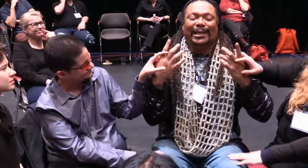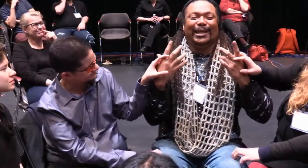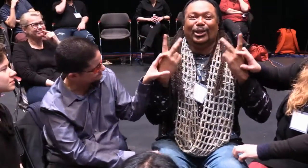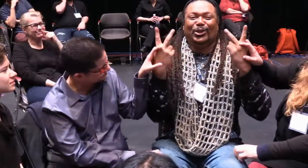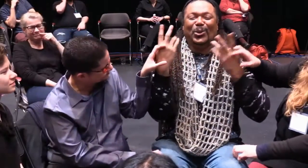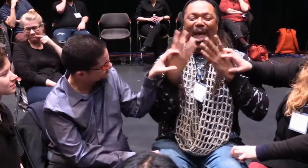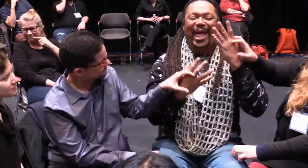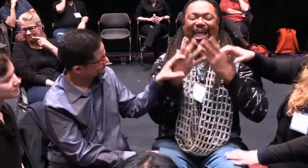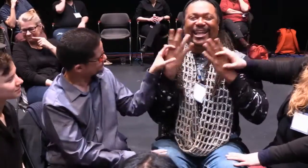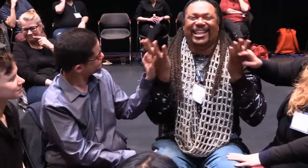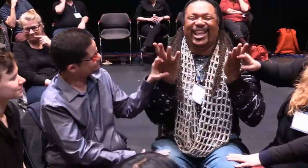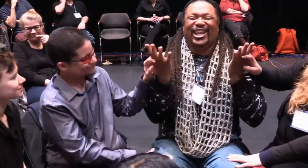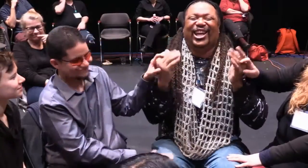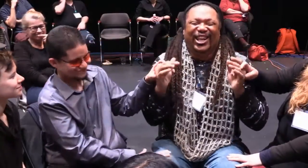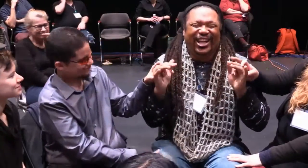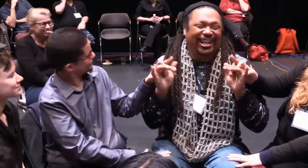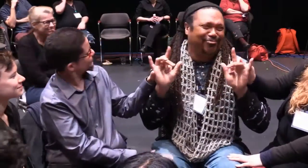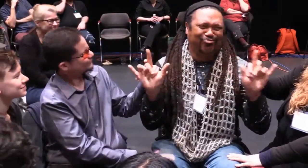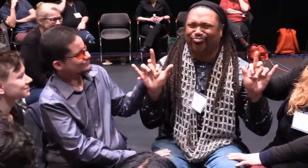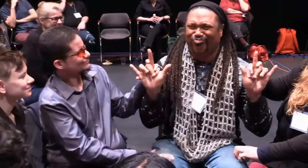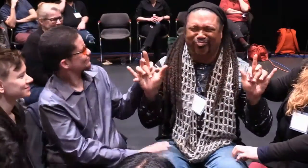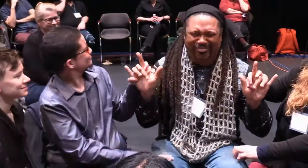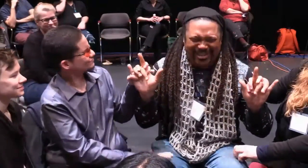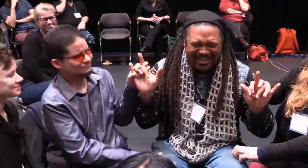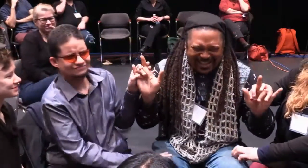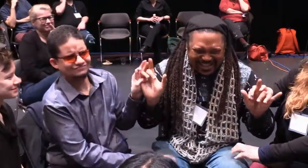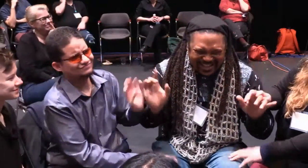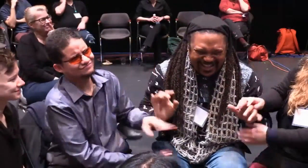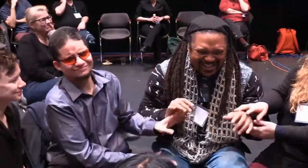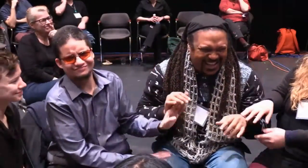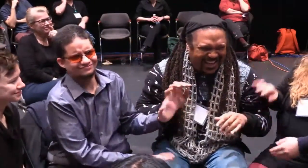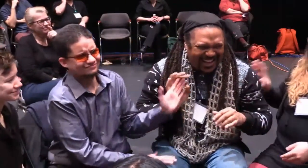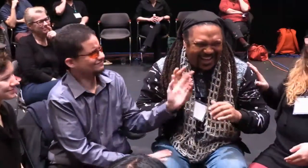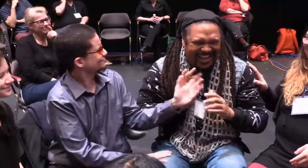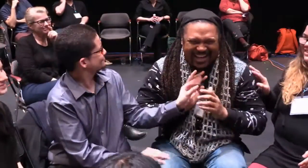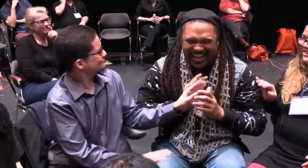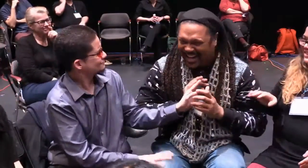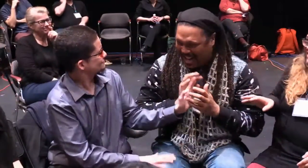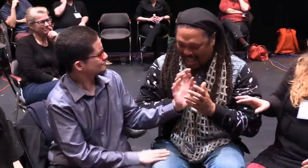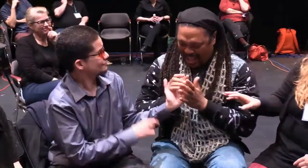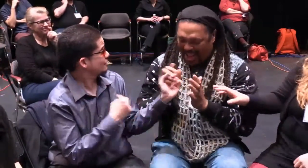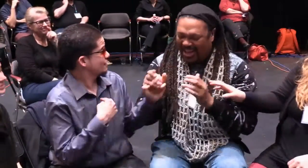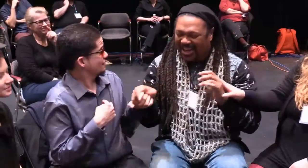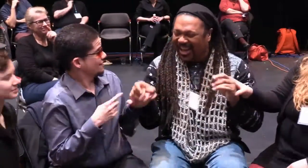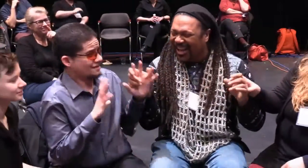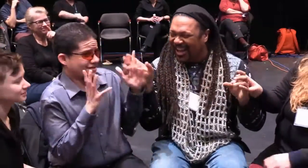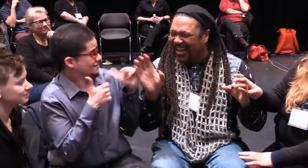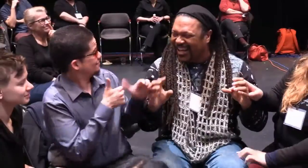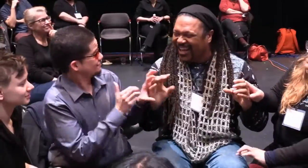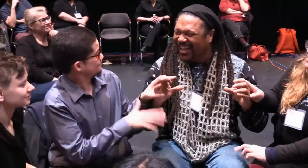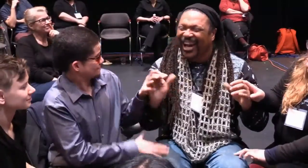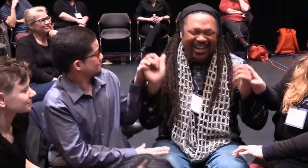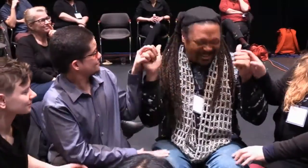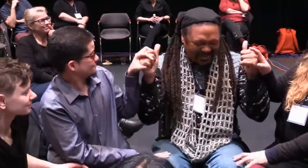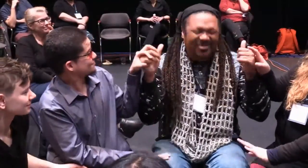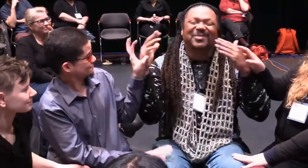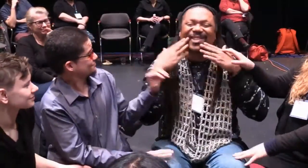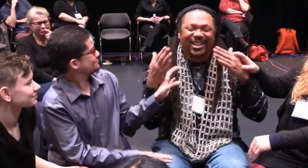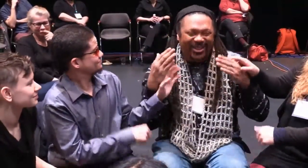stop. I could go on. I don't know how long I could do this two-handed thing. With love. I'm just saying, with love. I'm just being real. I'm with